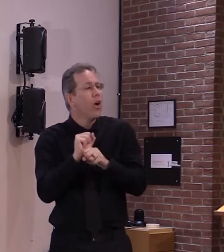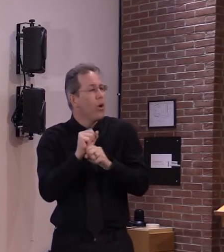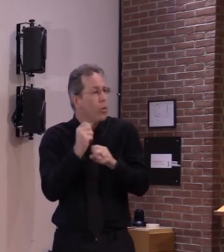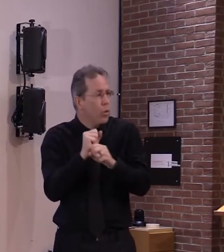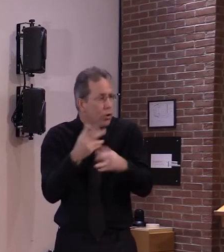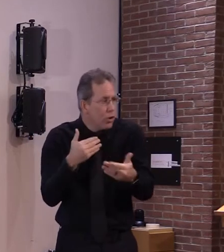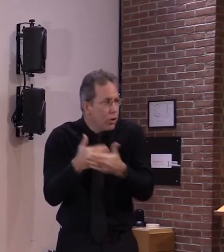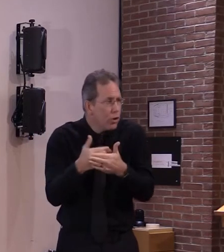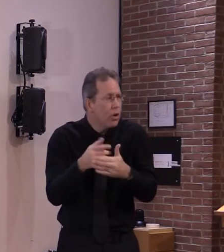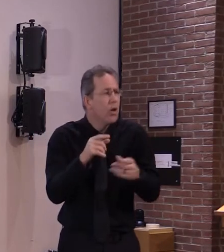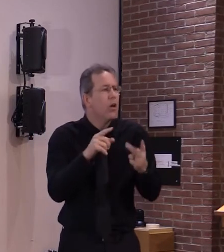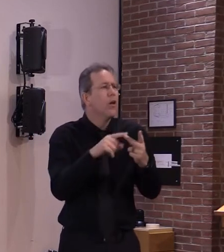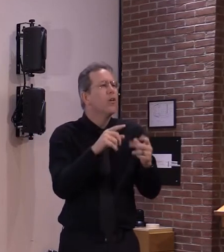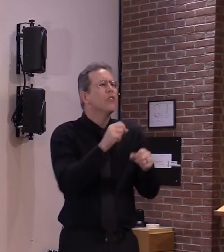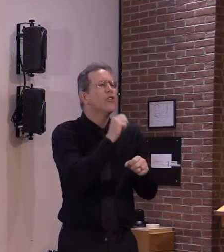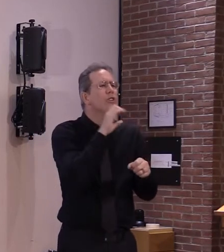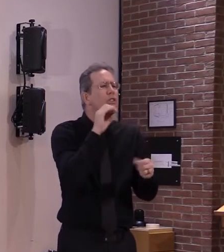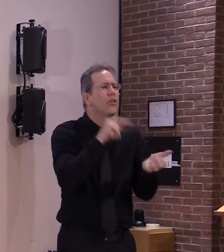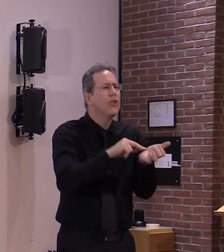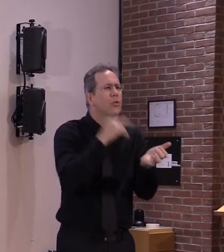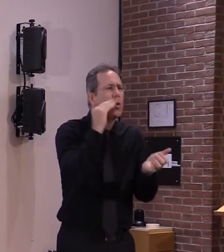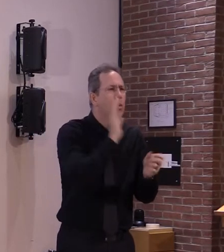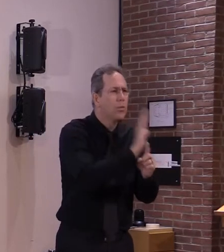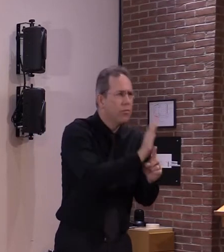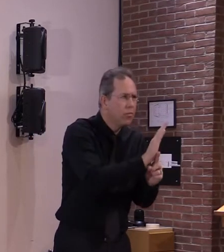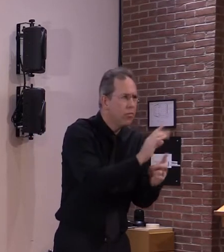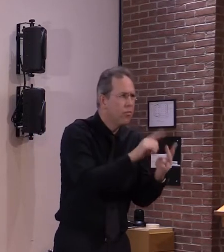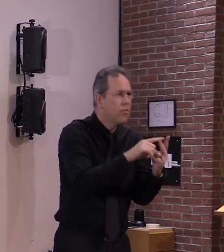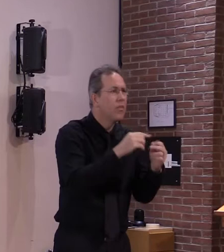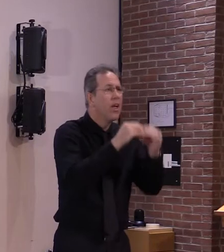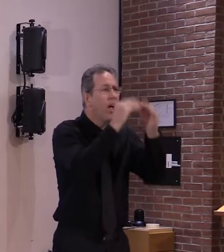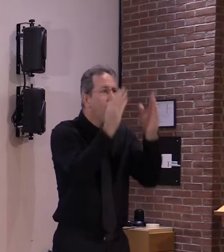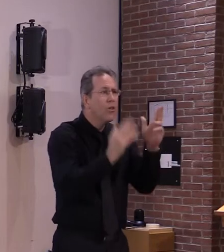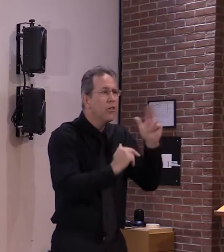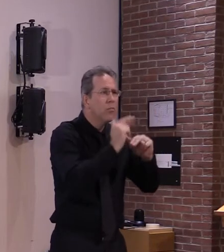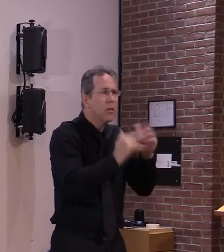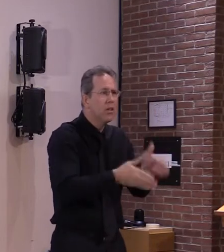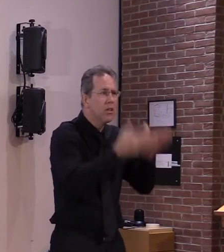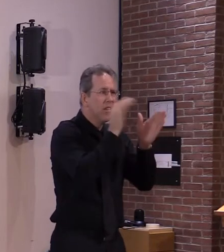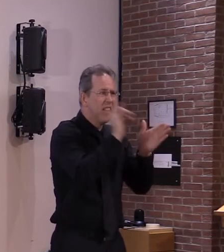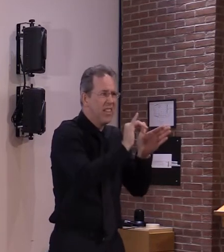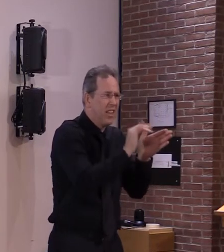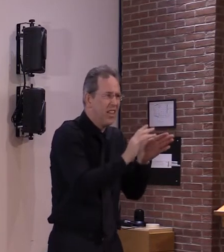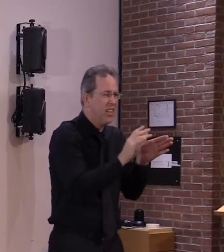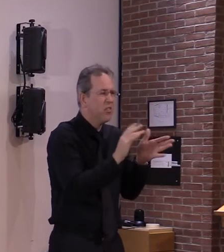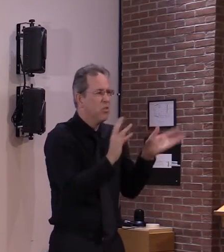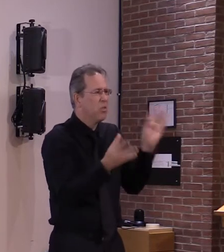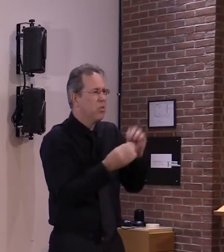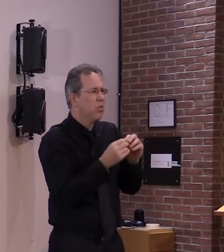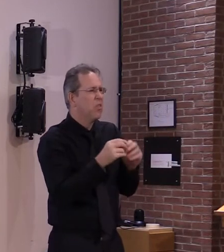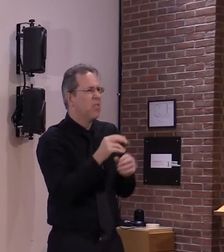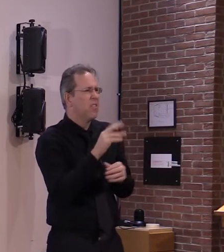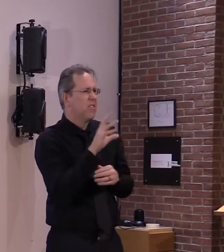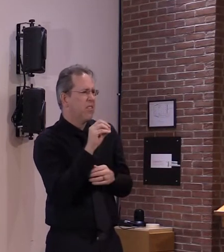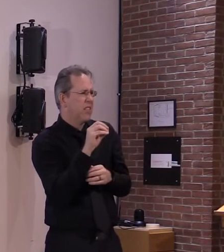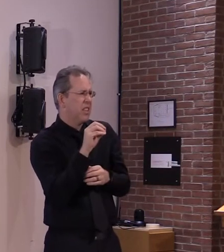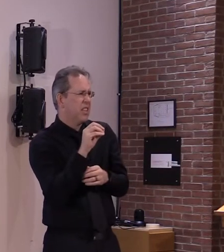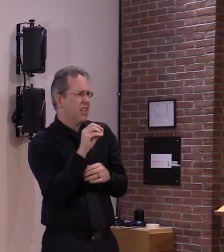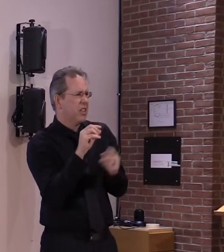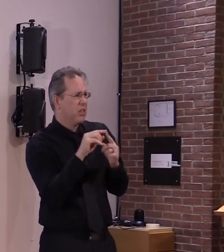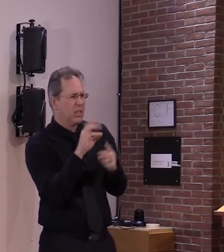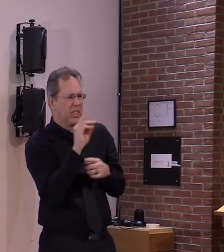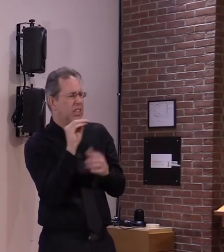that brings you up in the 50 to 60 000 range so it will be into january before we have sufficient